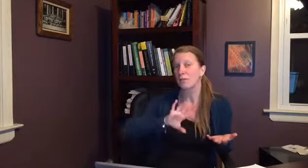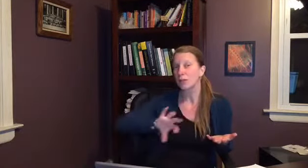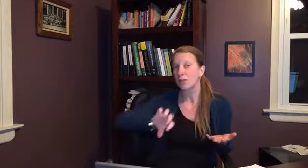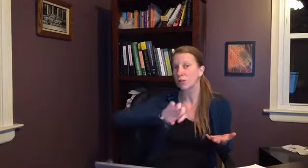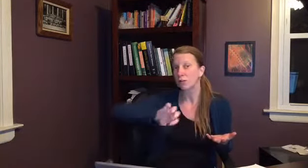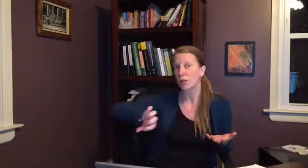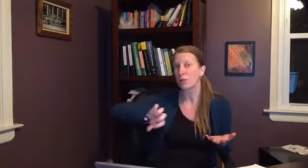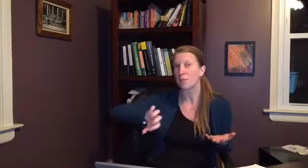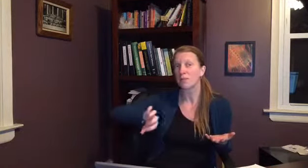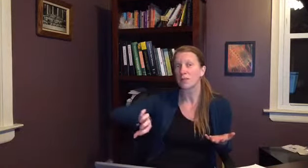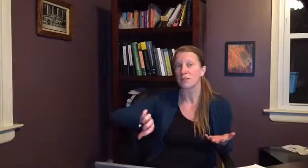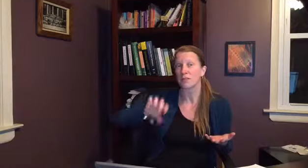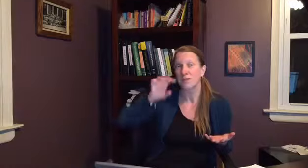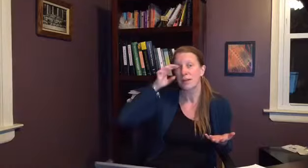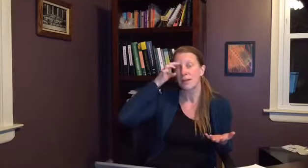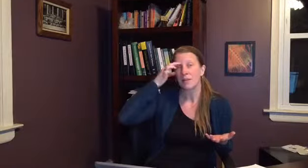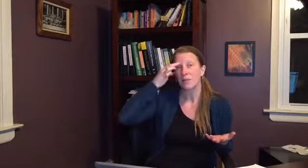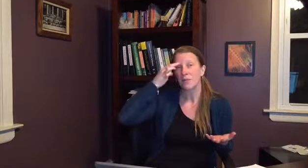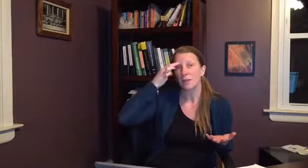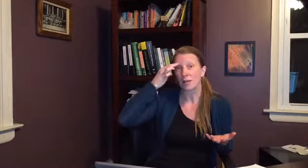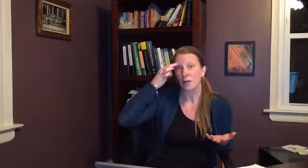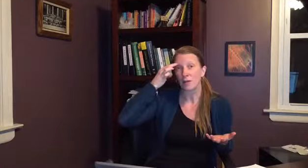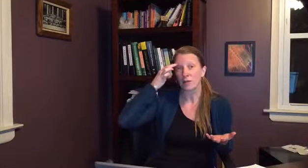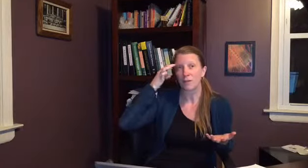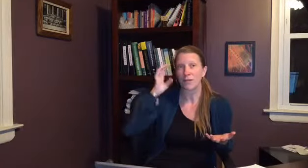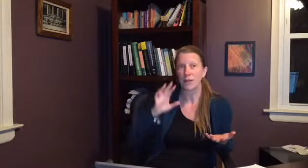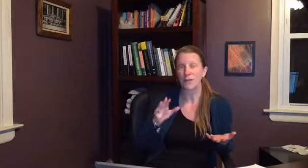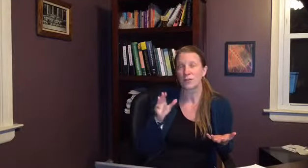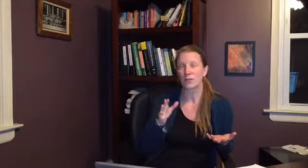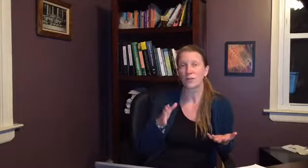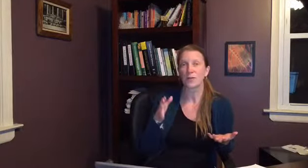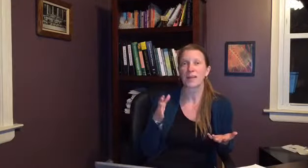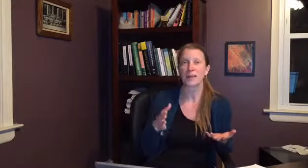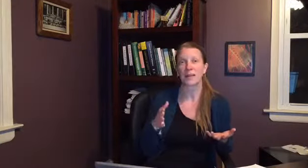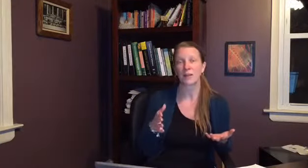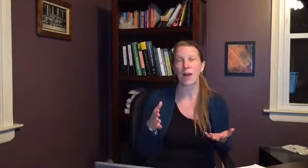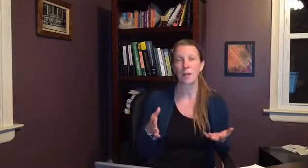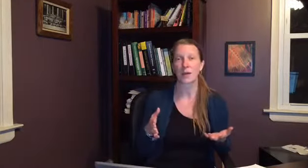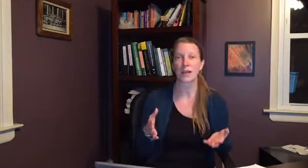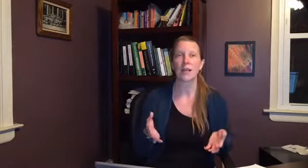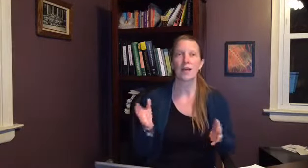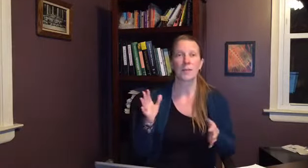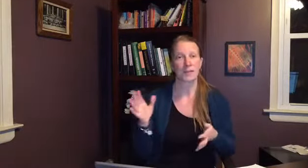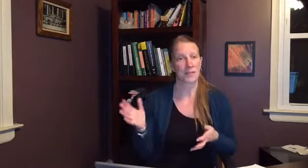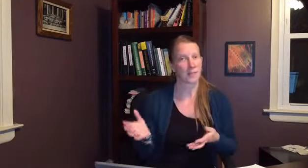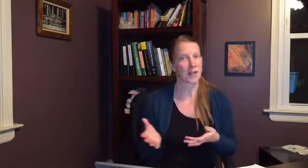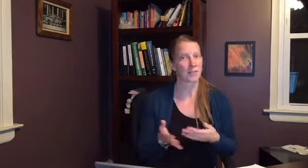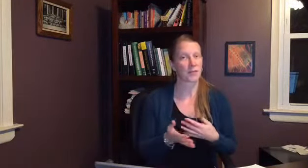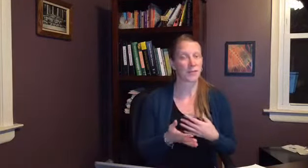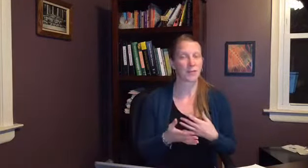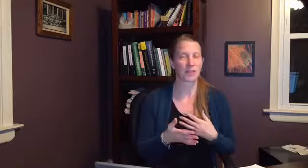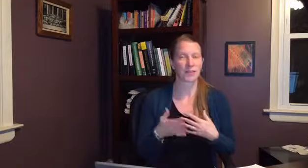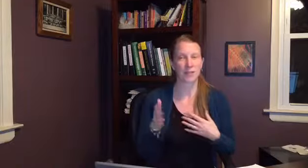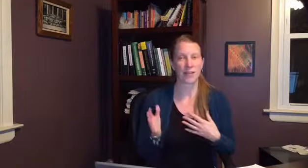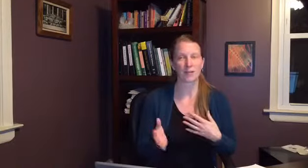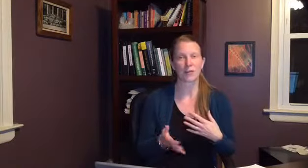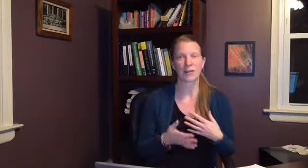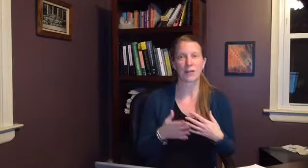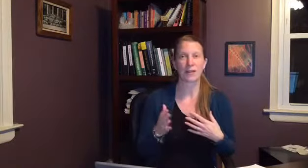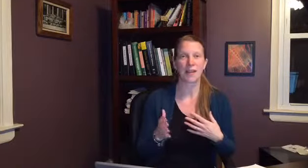really good strong immune system then you can hopefully prevent yourself from getting another outbreak but sometimes if your immune system is down you're going to keep getting